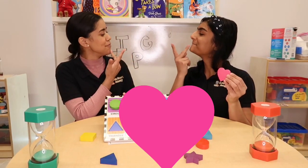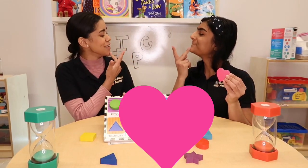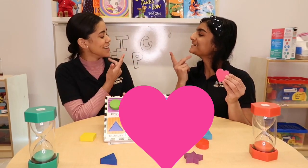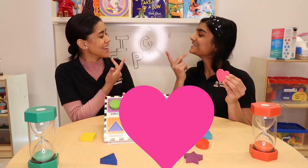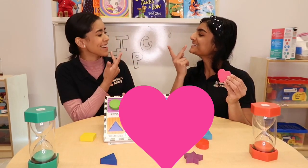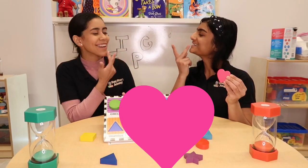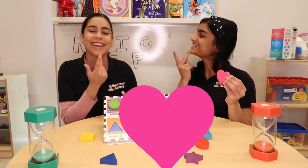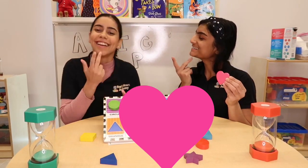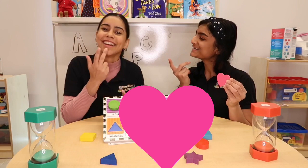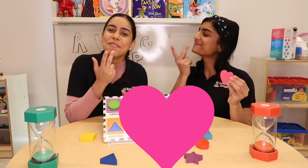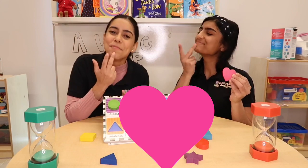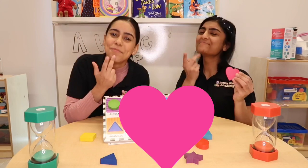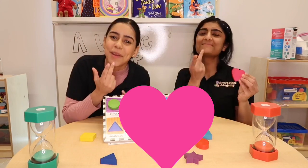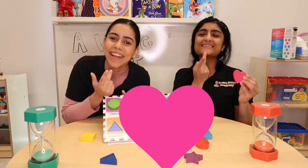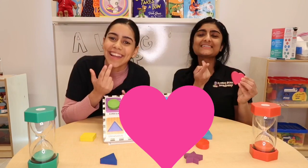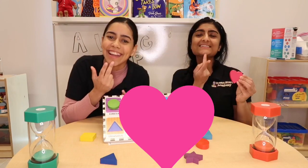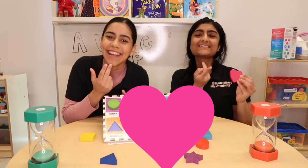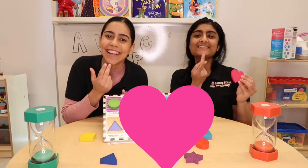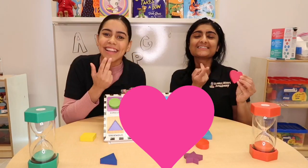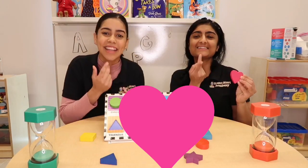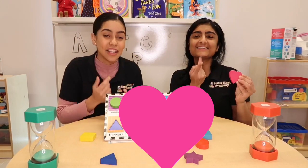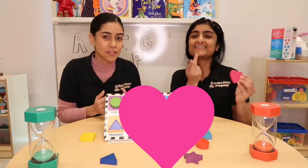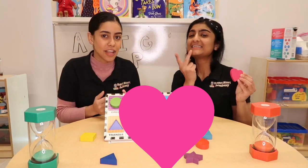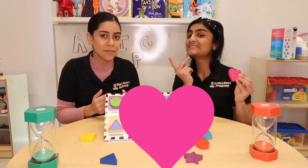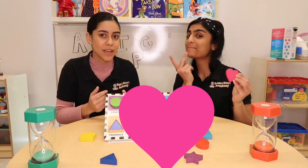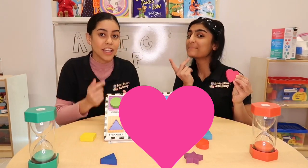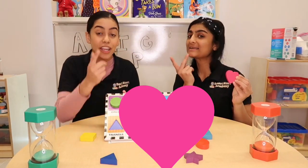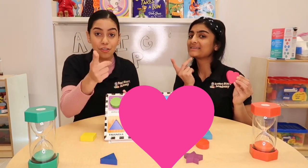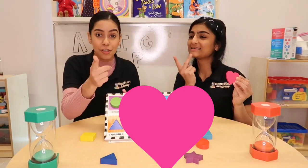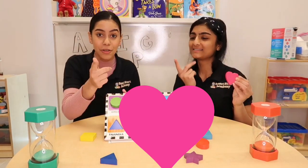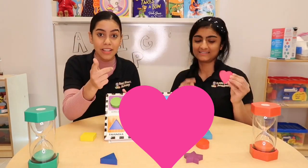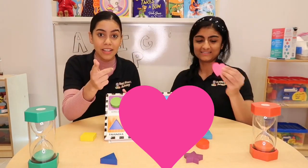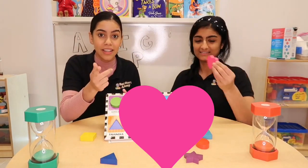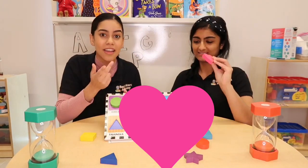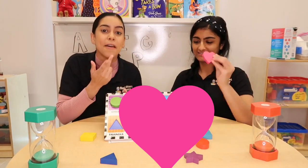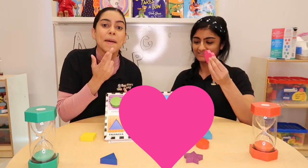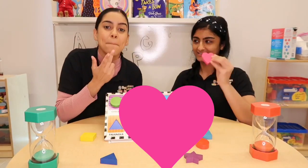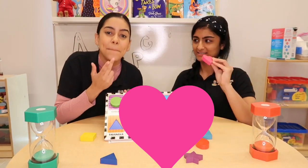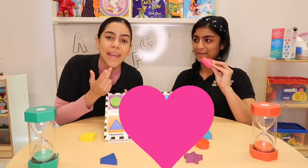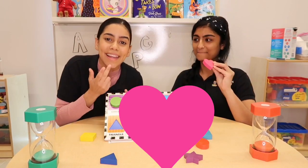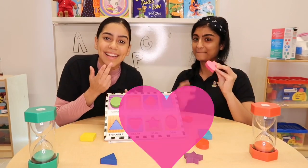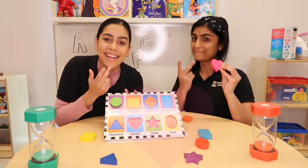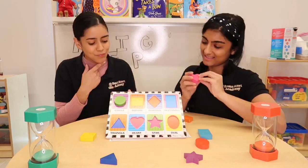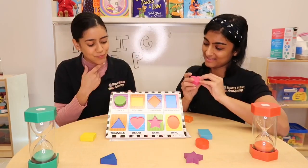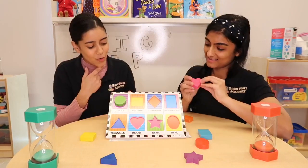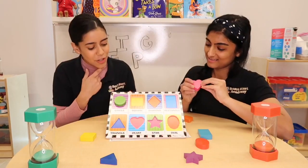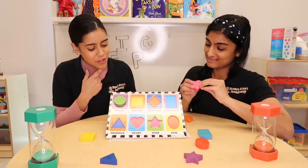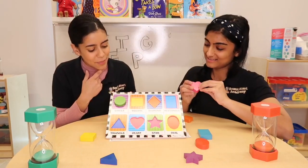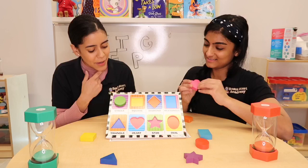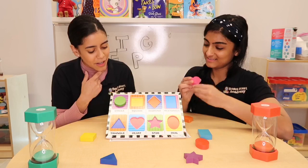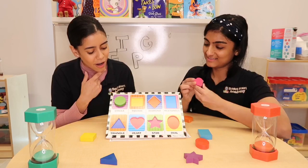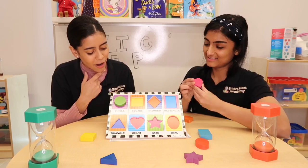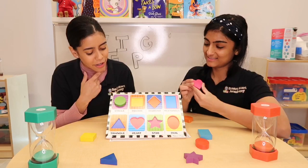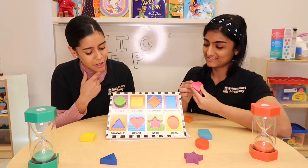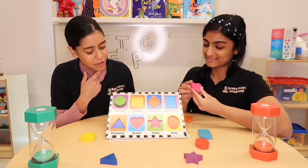Pink. Pink. Can you sign pink? Can you do it? Pink. Hmm, where does the pink heart go?